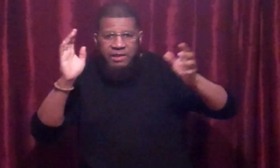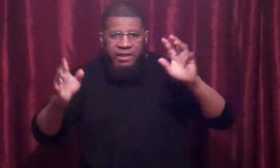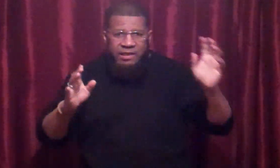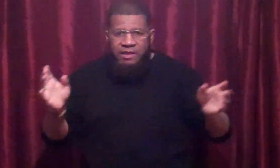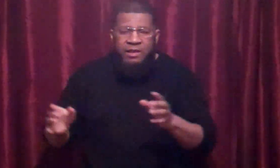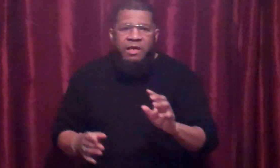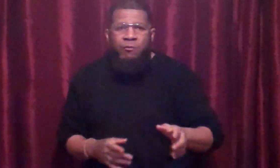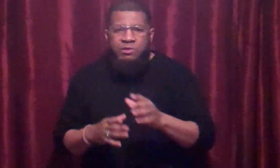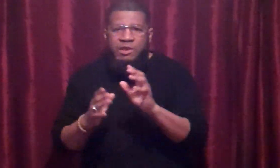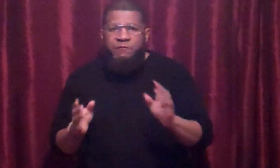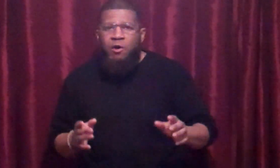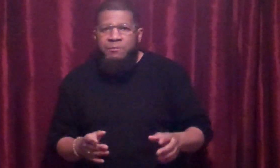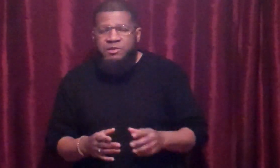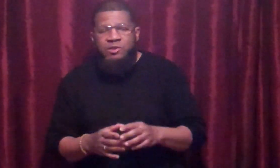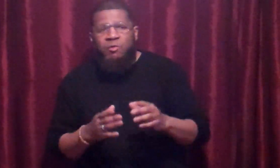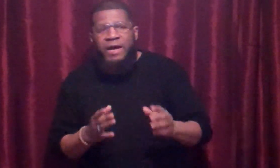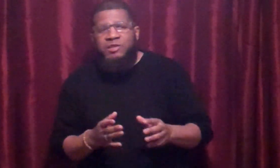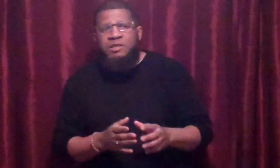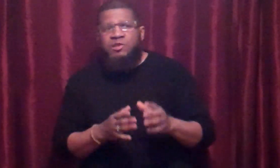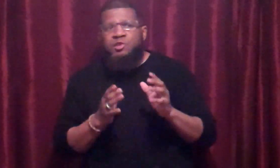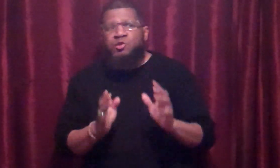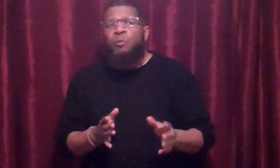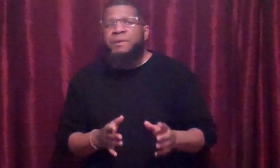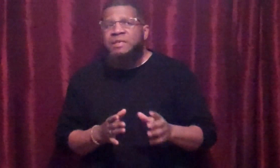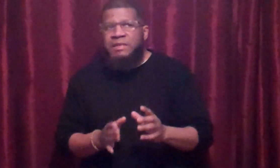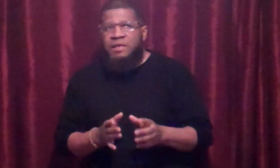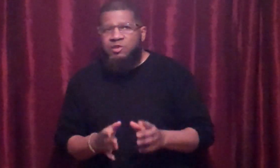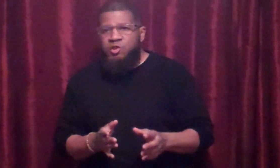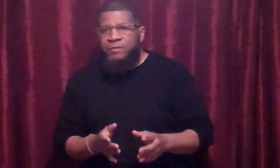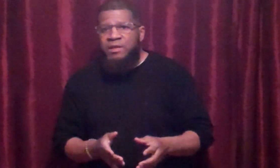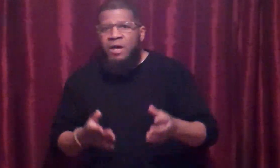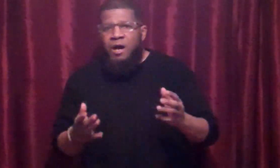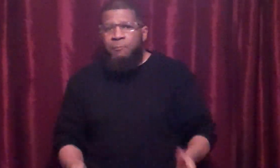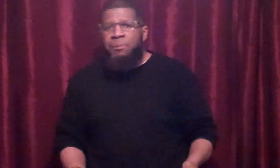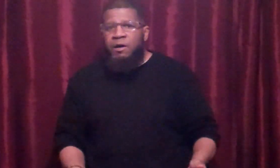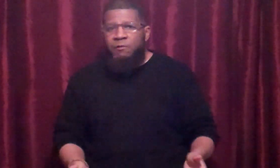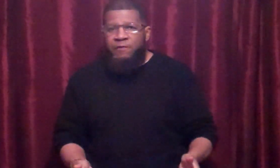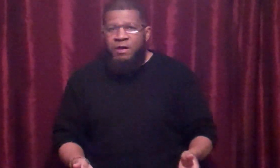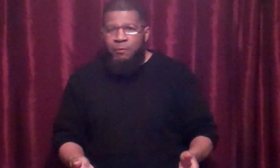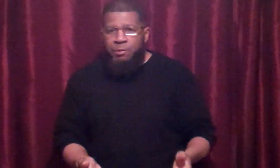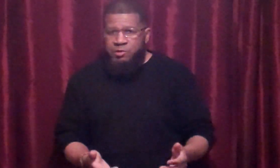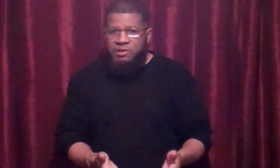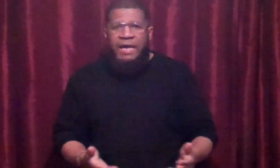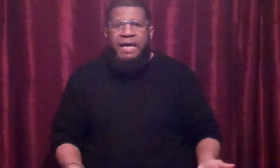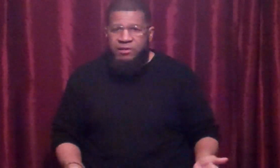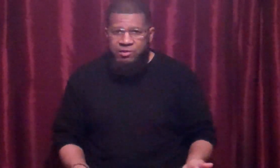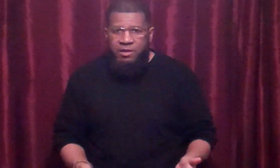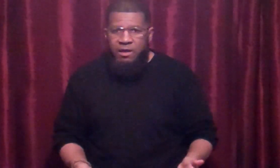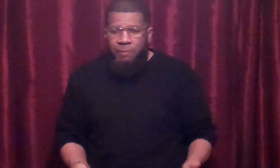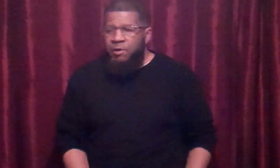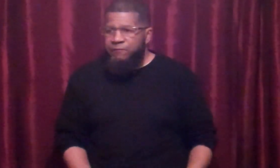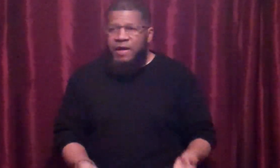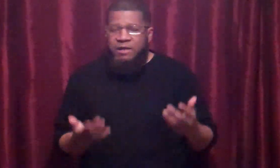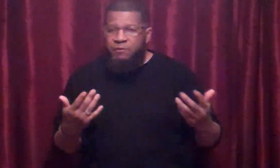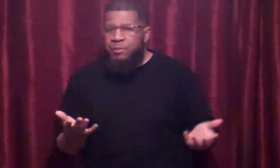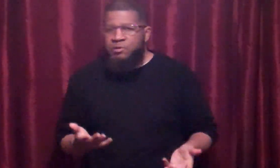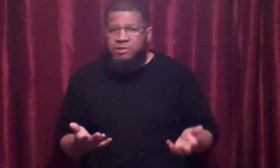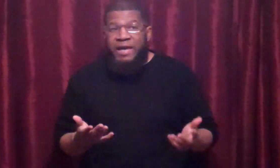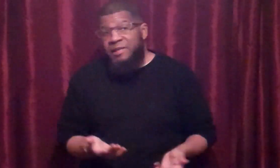kicking it. And when Save Carmen says, actually it's stupid to kick in the street above a person's hands, above the height of a person's hands,